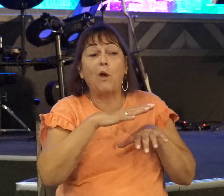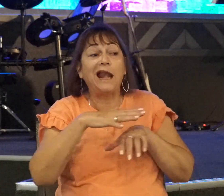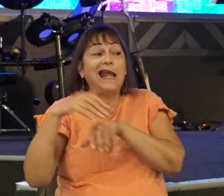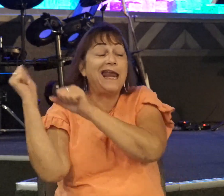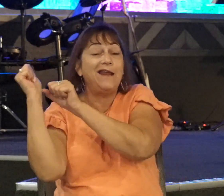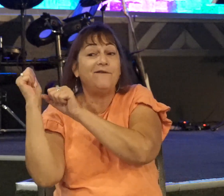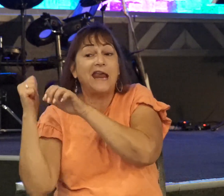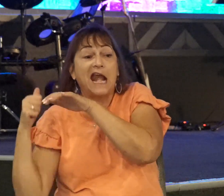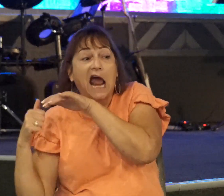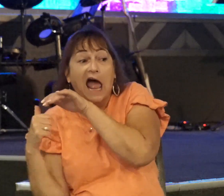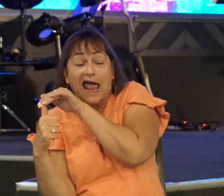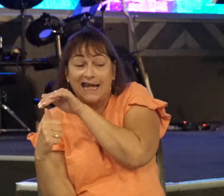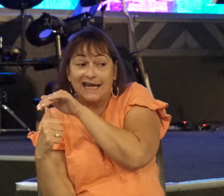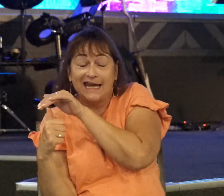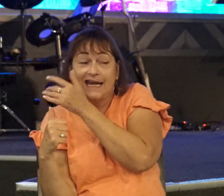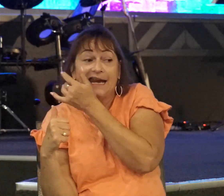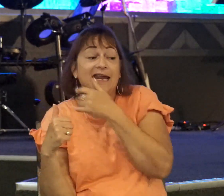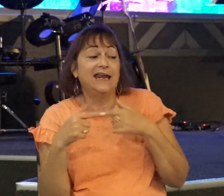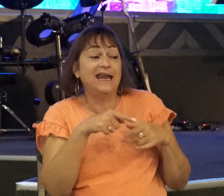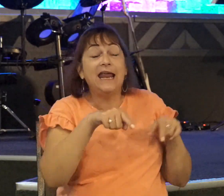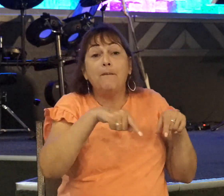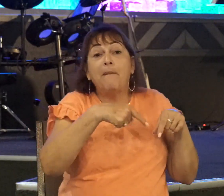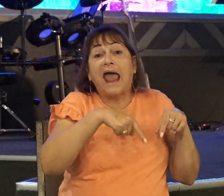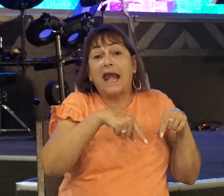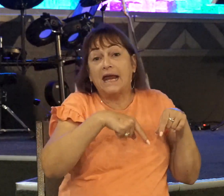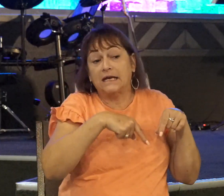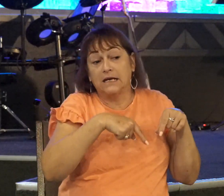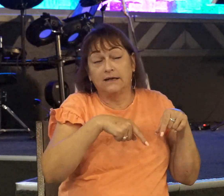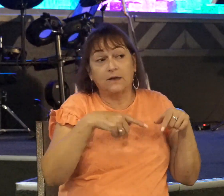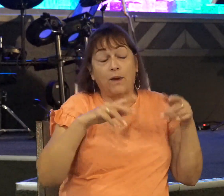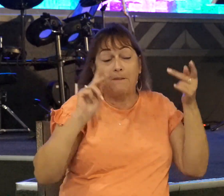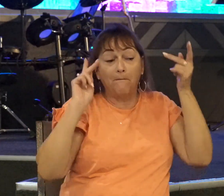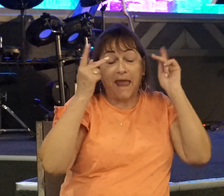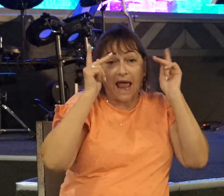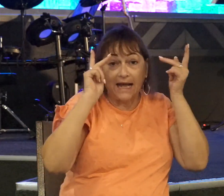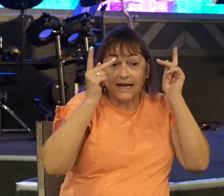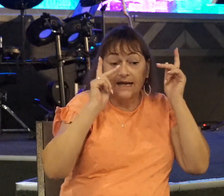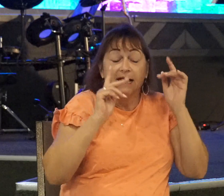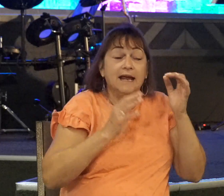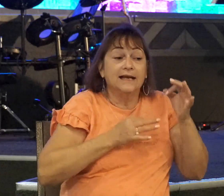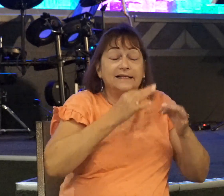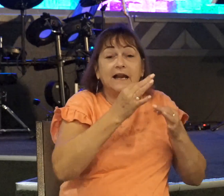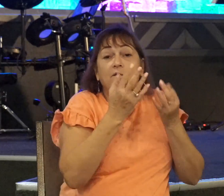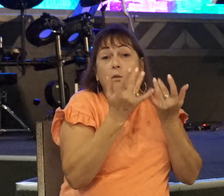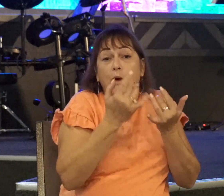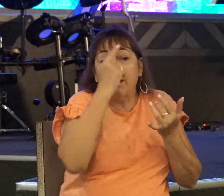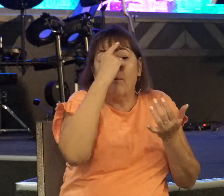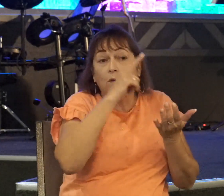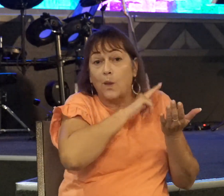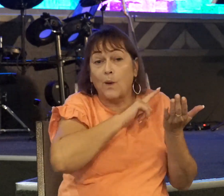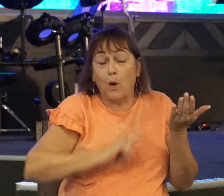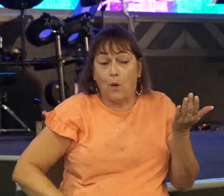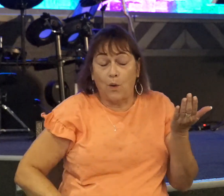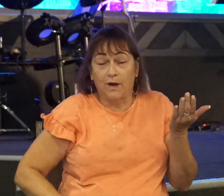and the holes, he panicked. And rather than waiting on the Lord to deliver him,